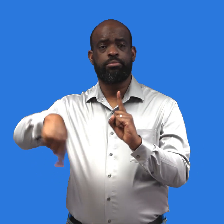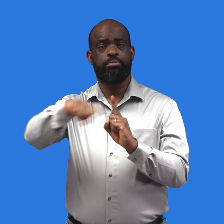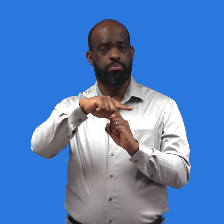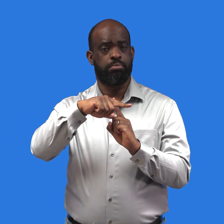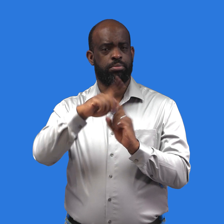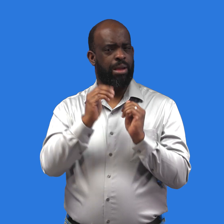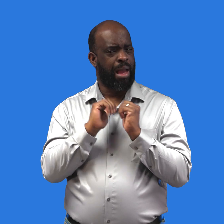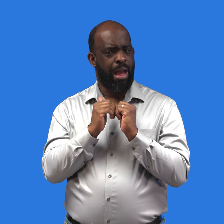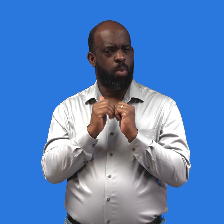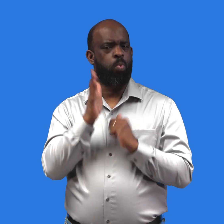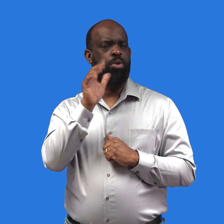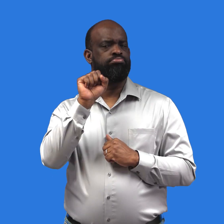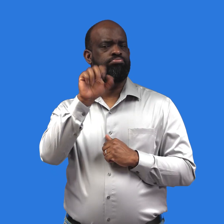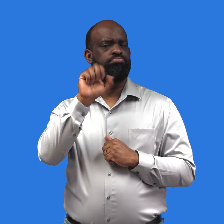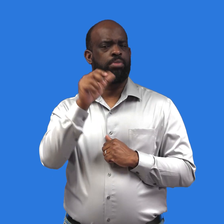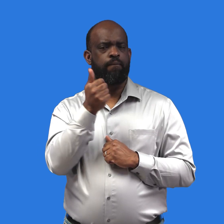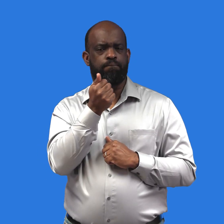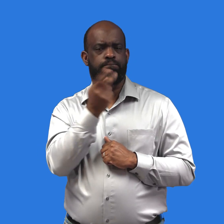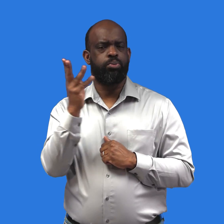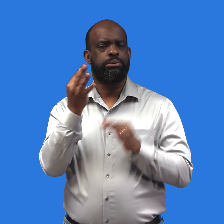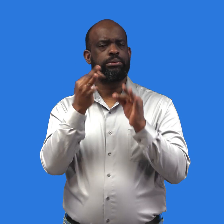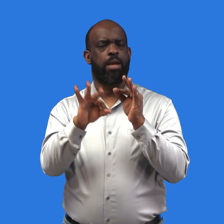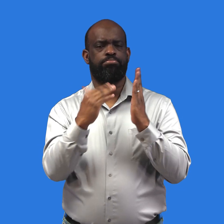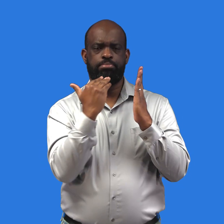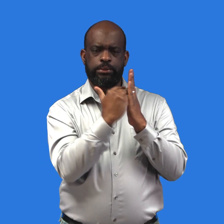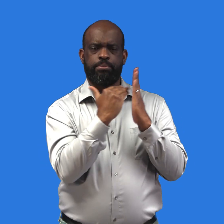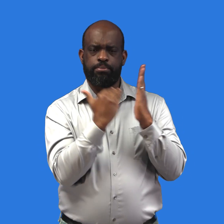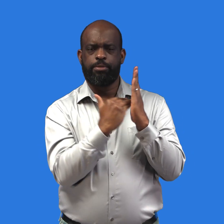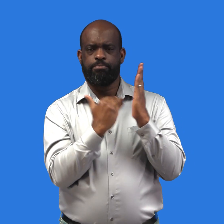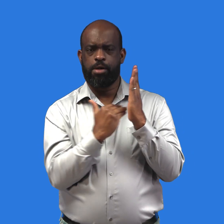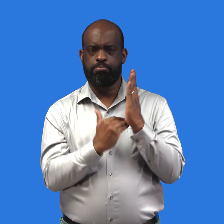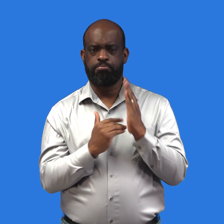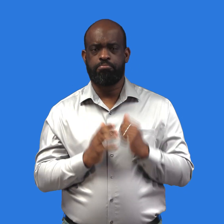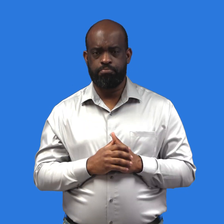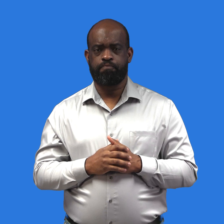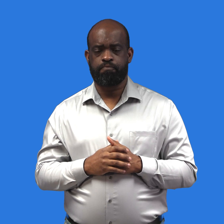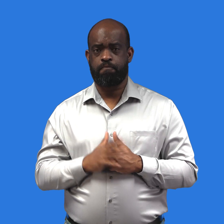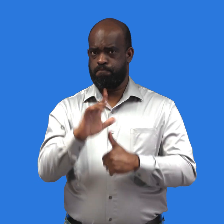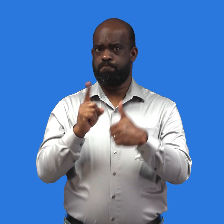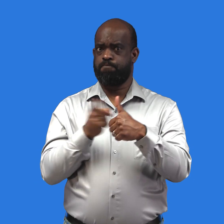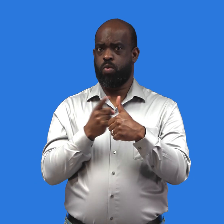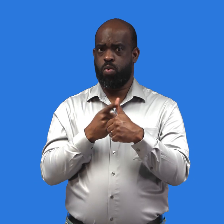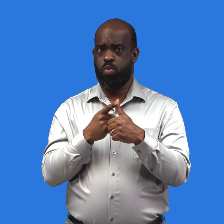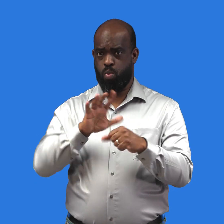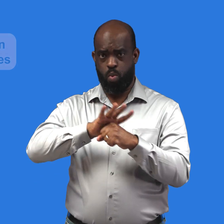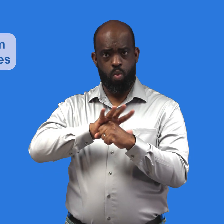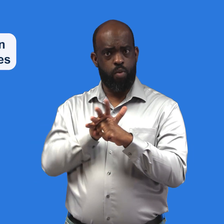You can protect yourself and others from COVID-19 by taking a few simple steps. Stay